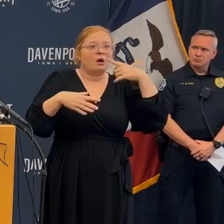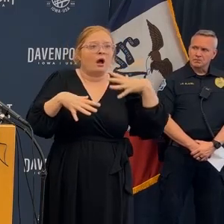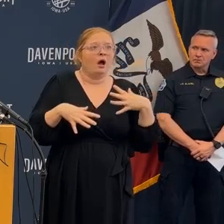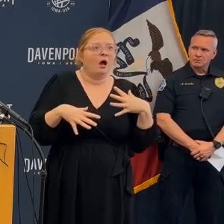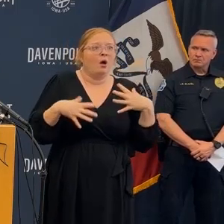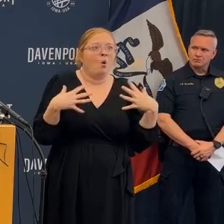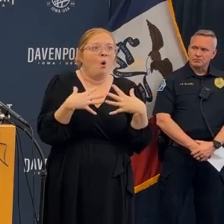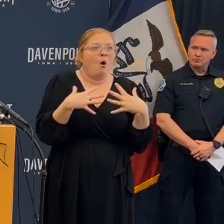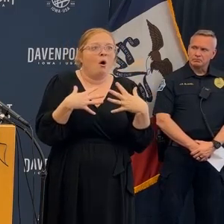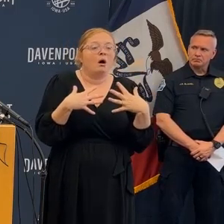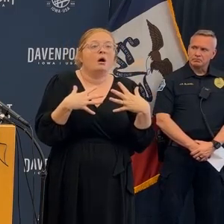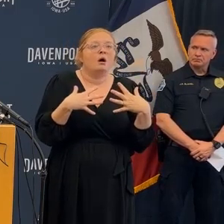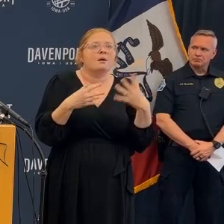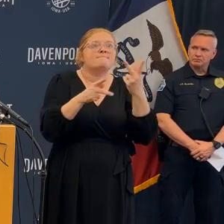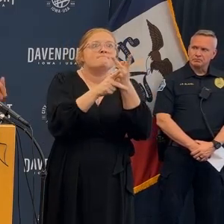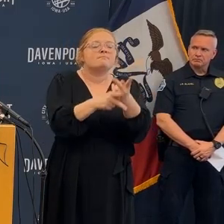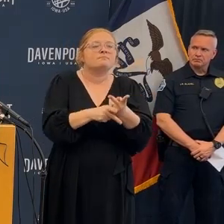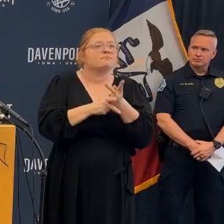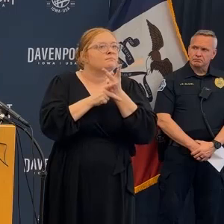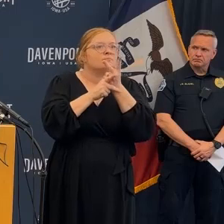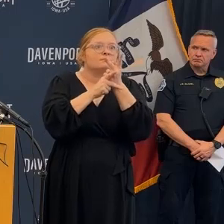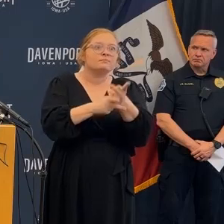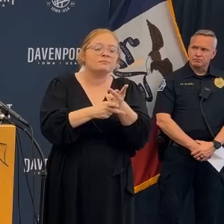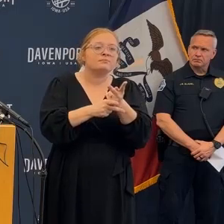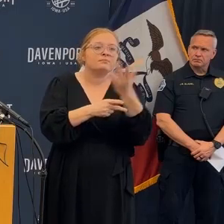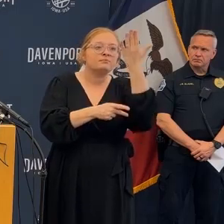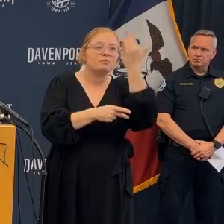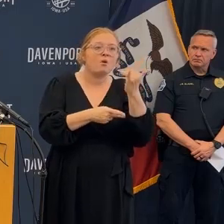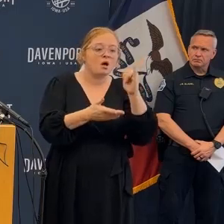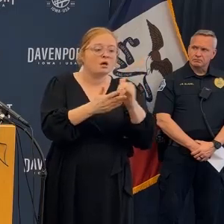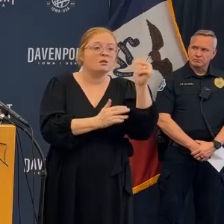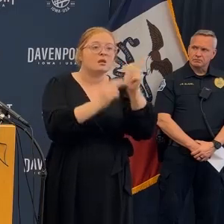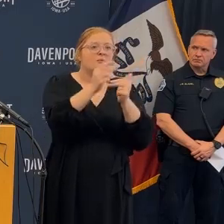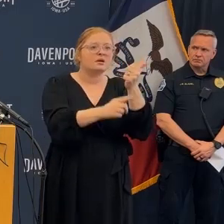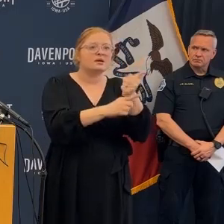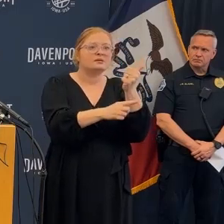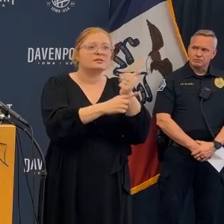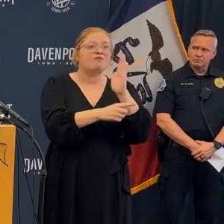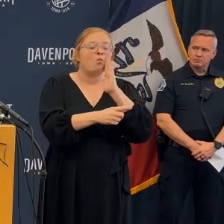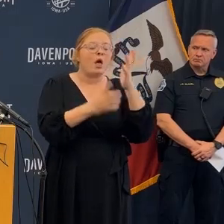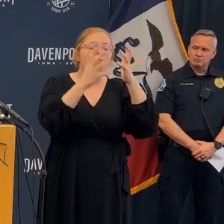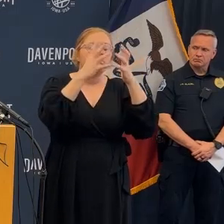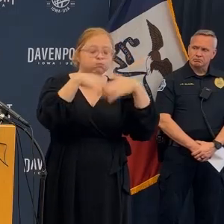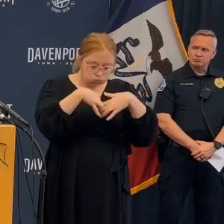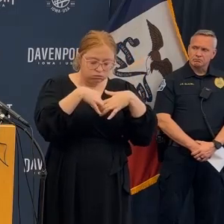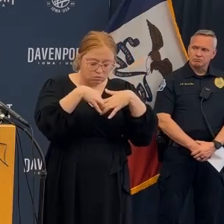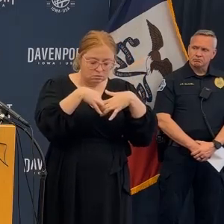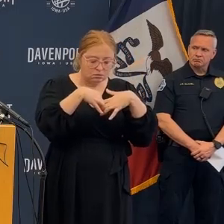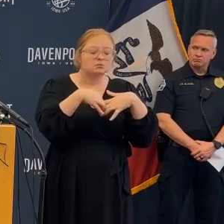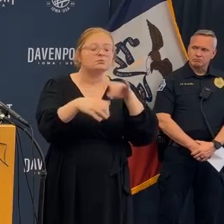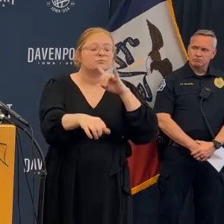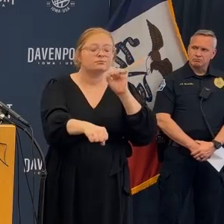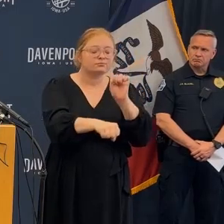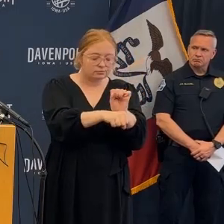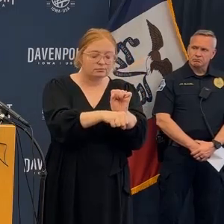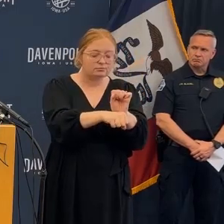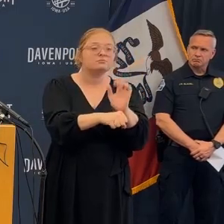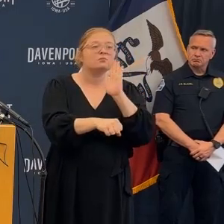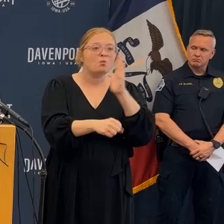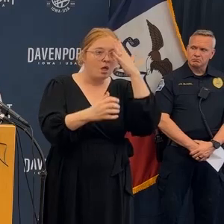the same conclusion I had when I came to that site and was horrified be careful